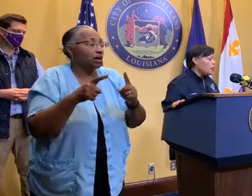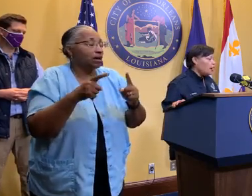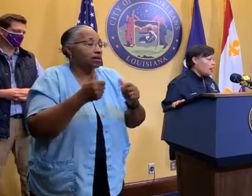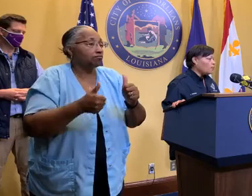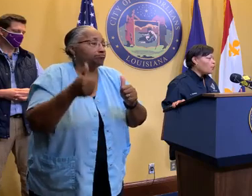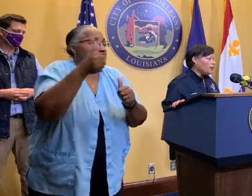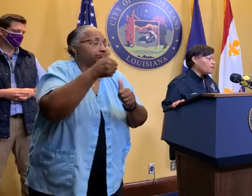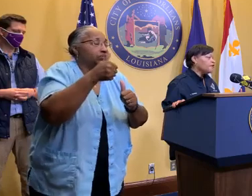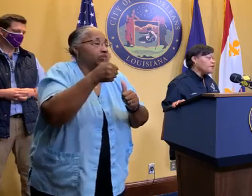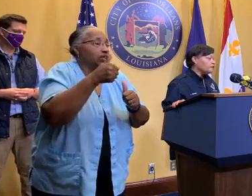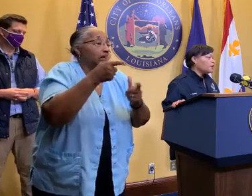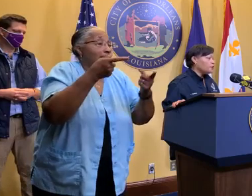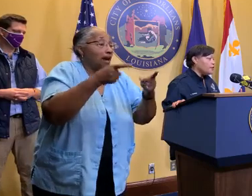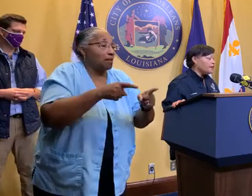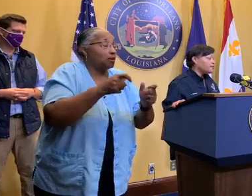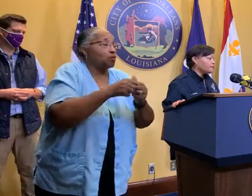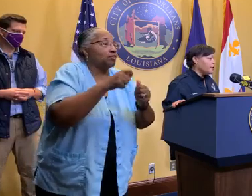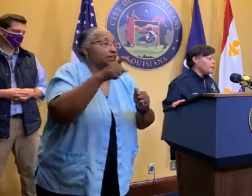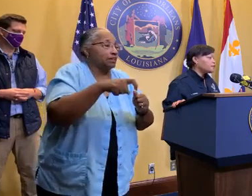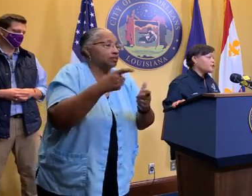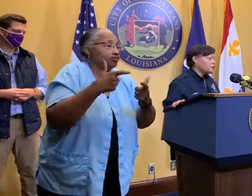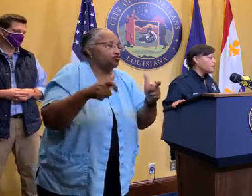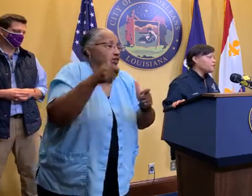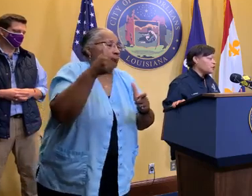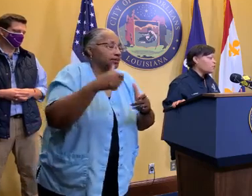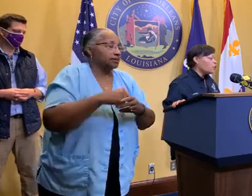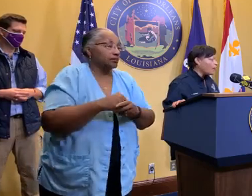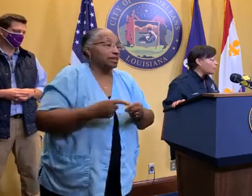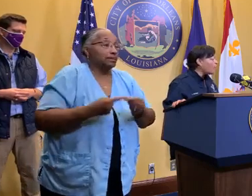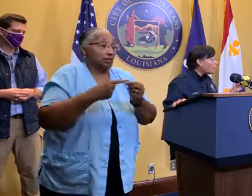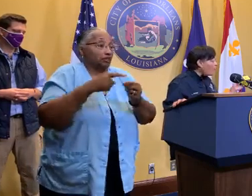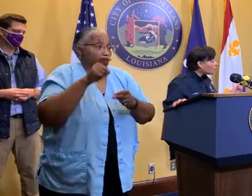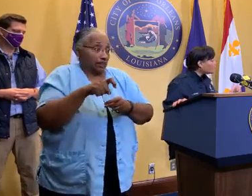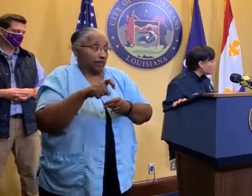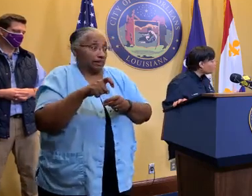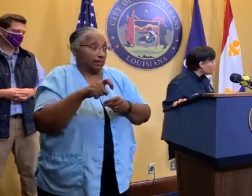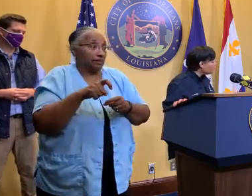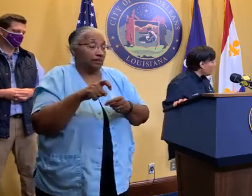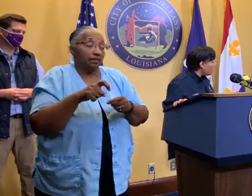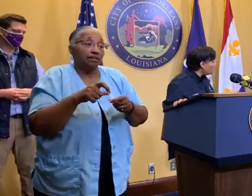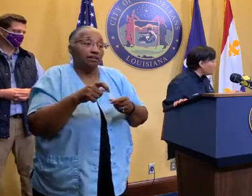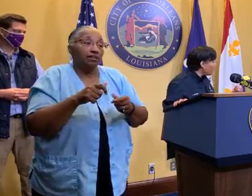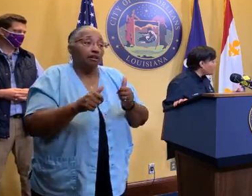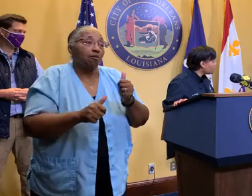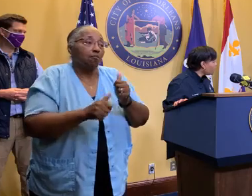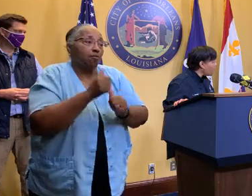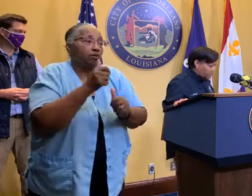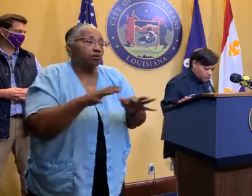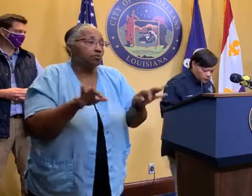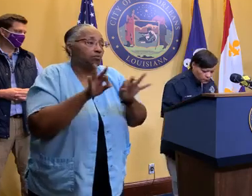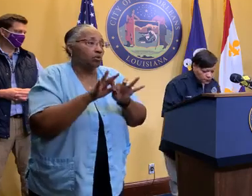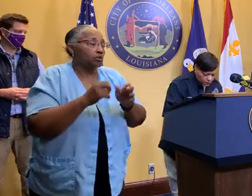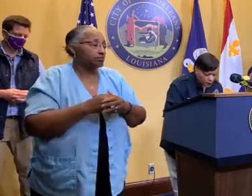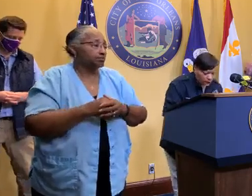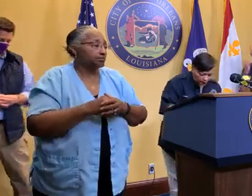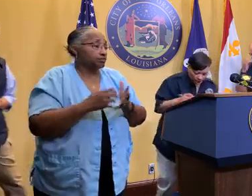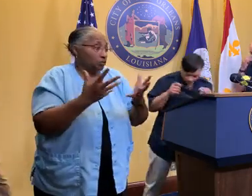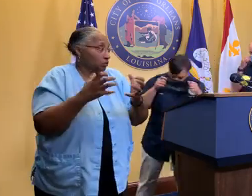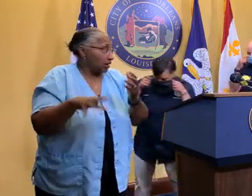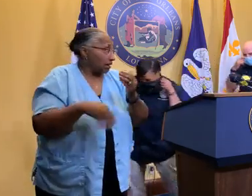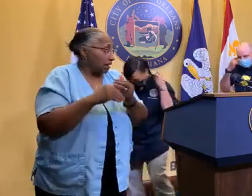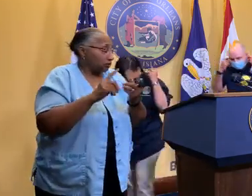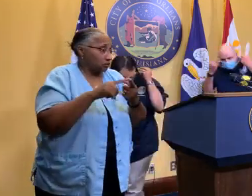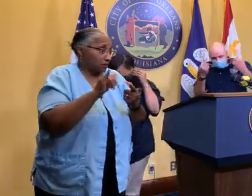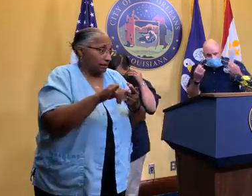to where the needs are the greatest, and special needs are number one. Colin, anything to add in regards to that? Okay.